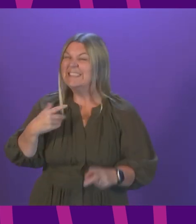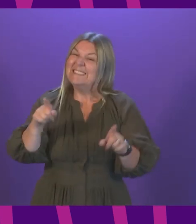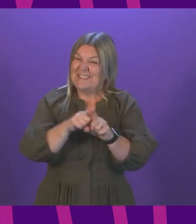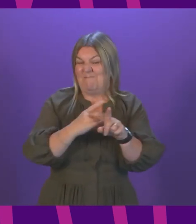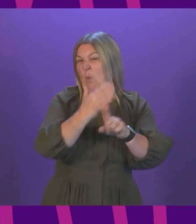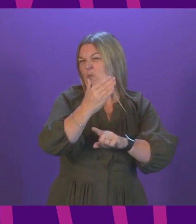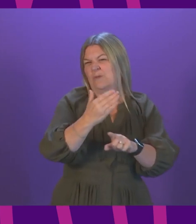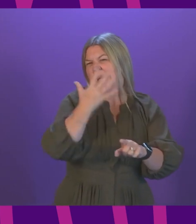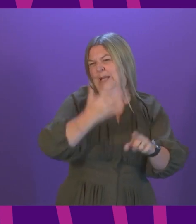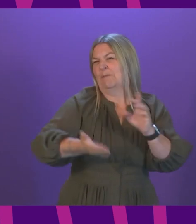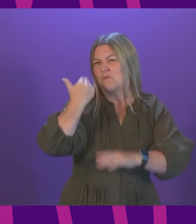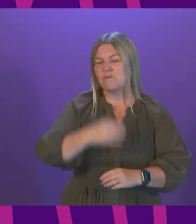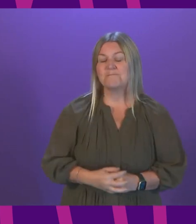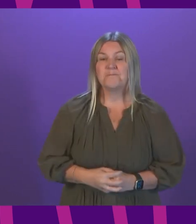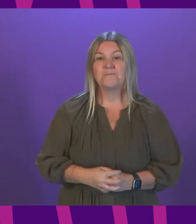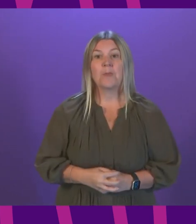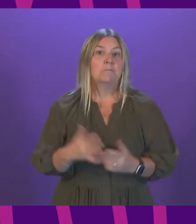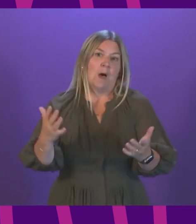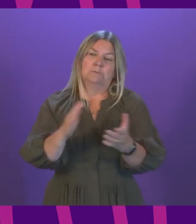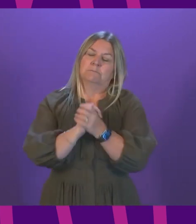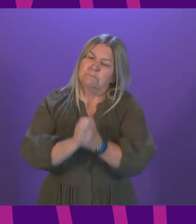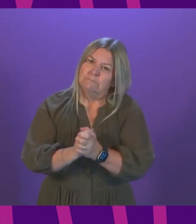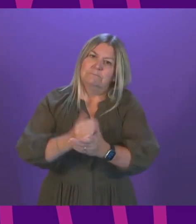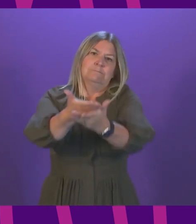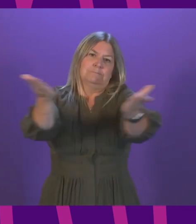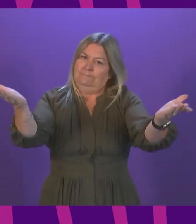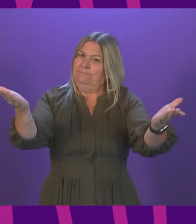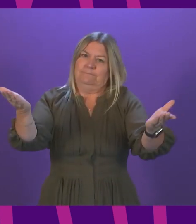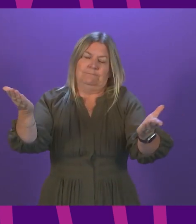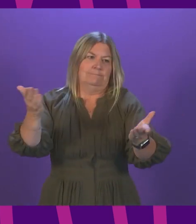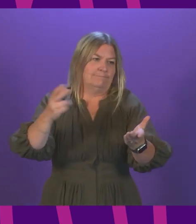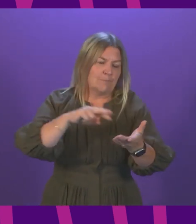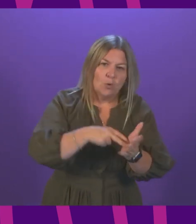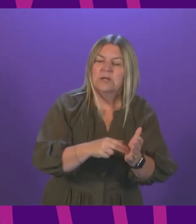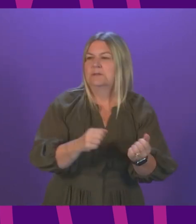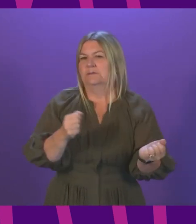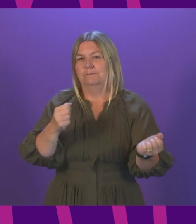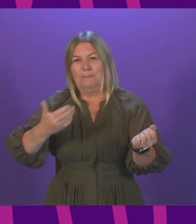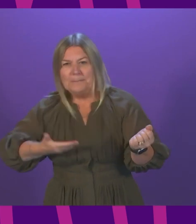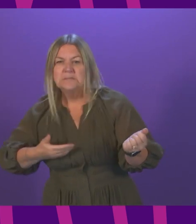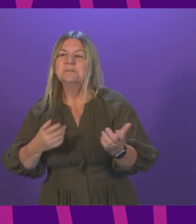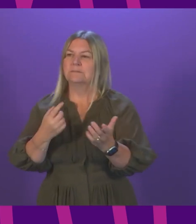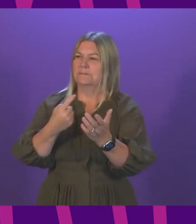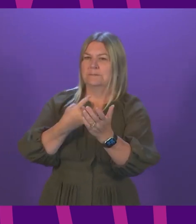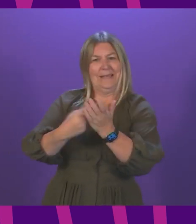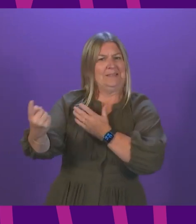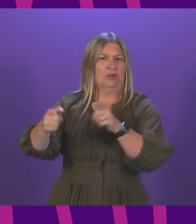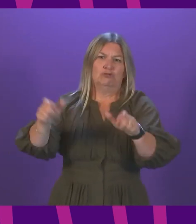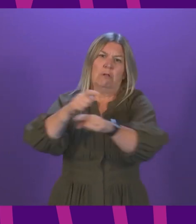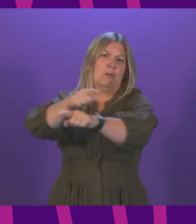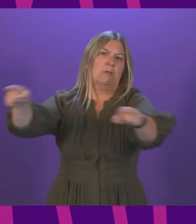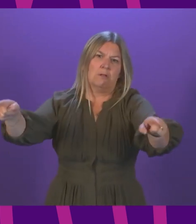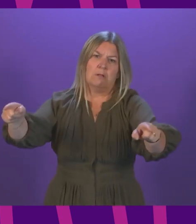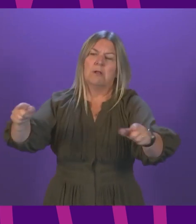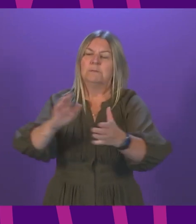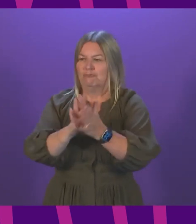previously. In any event, I am very grateful to everyone, organisations, businesses and individuals who have taken extra care in